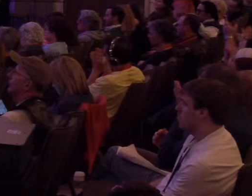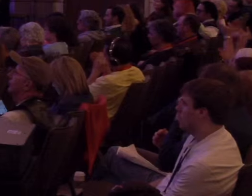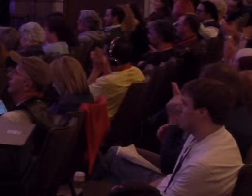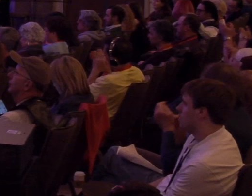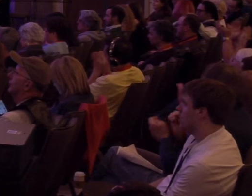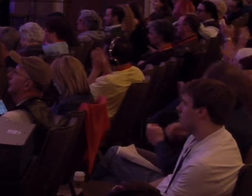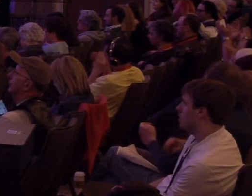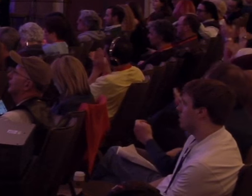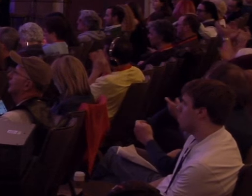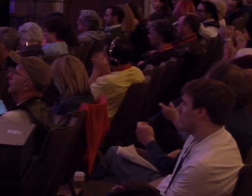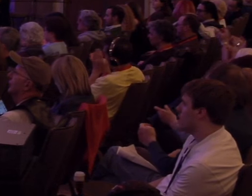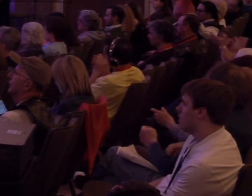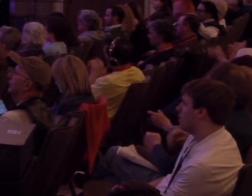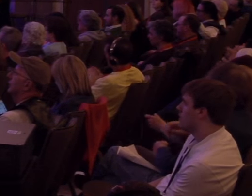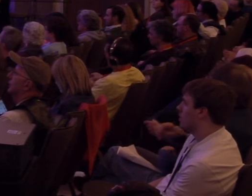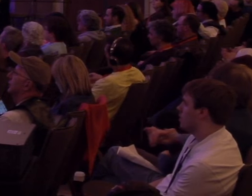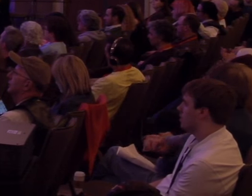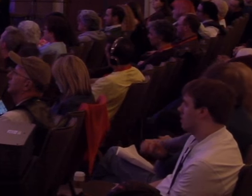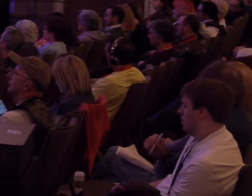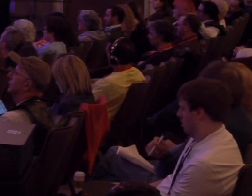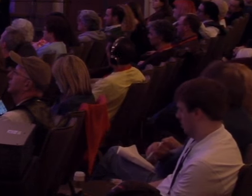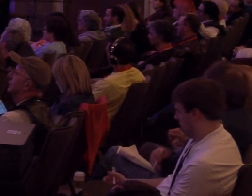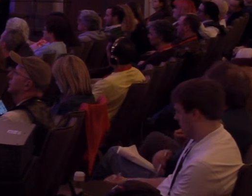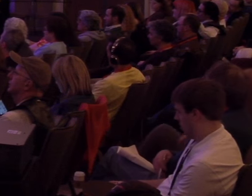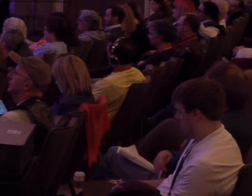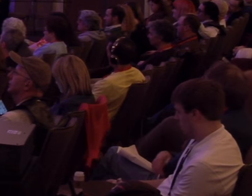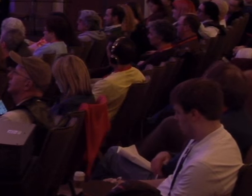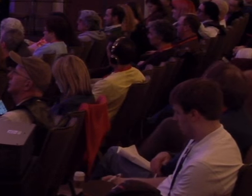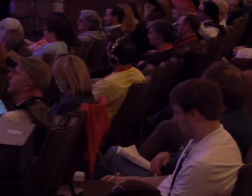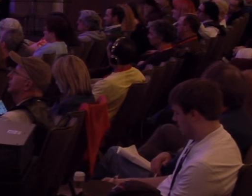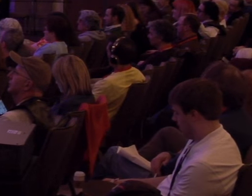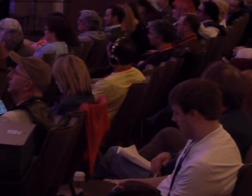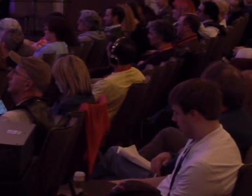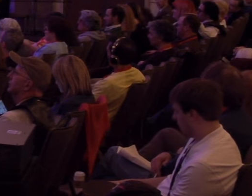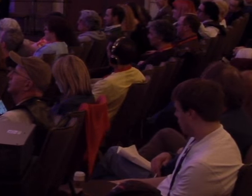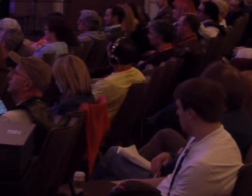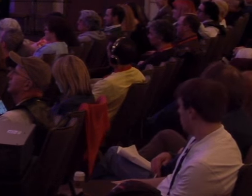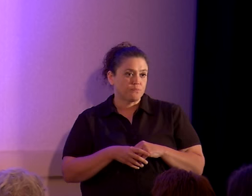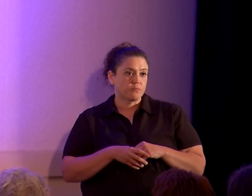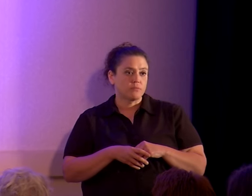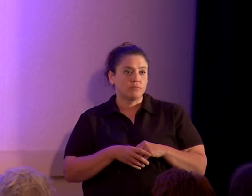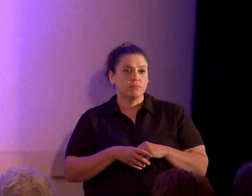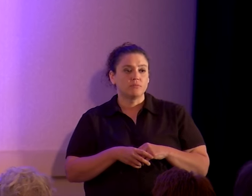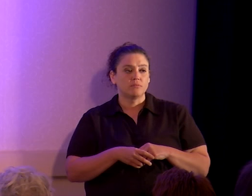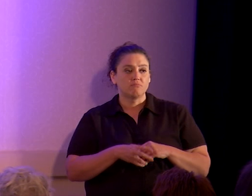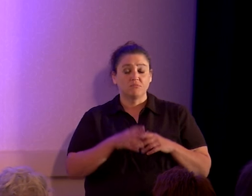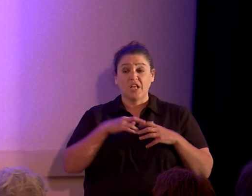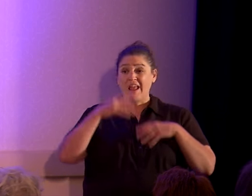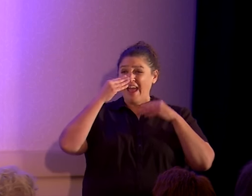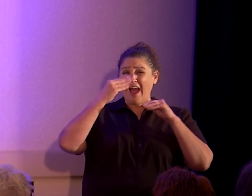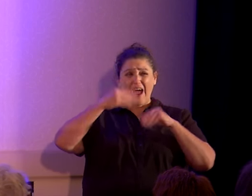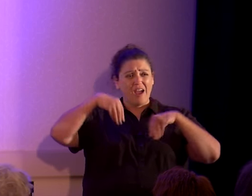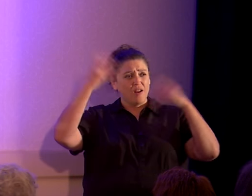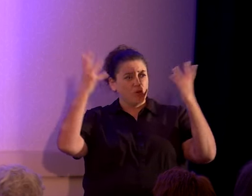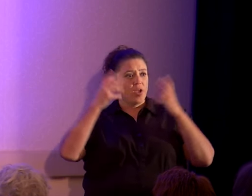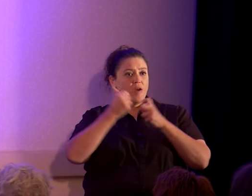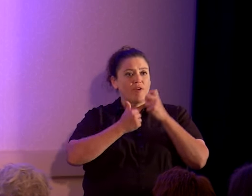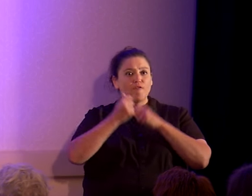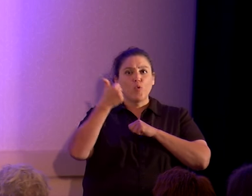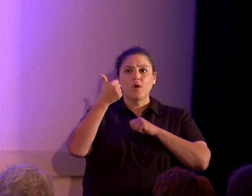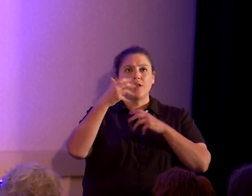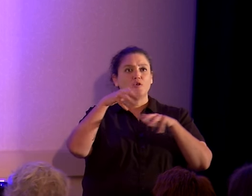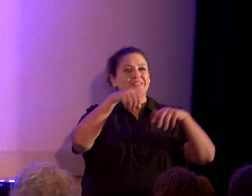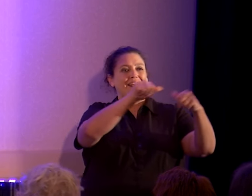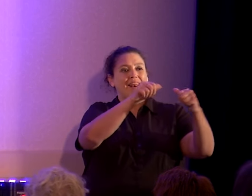Good for her. Good for her. I don't care if everybody else left that debate